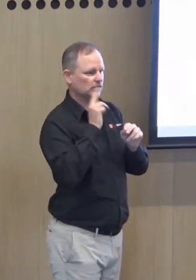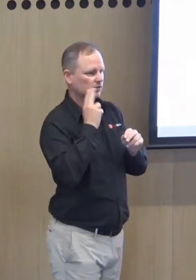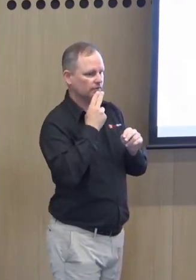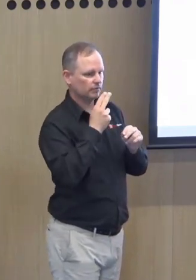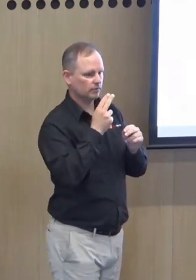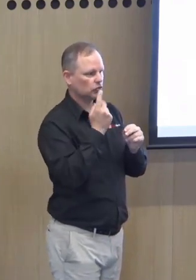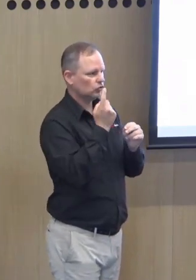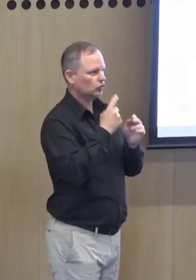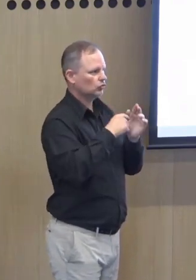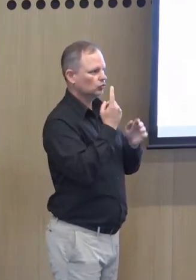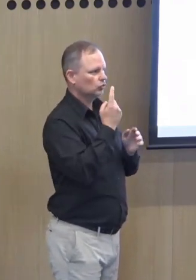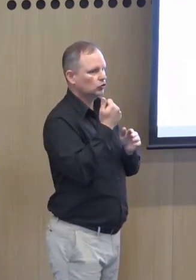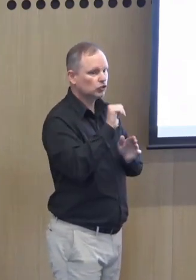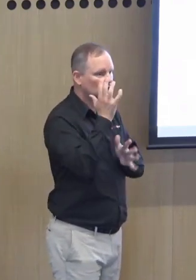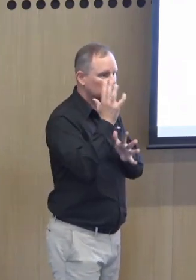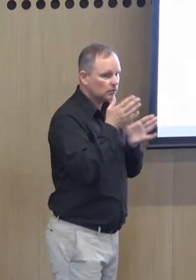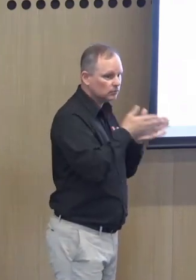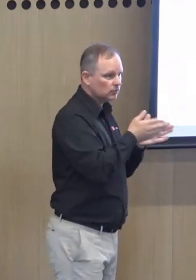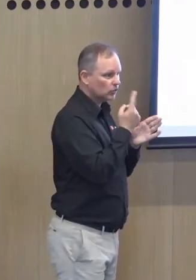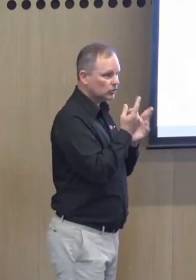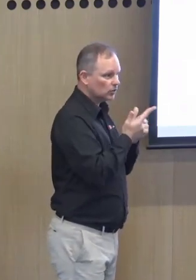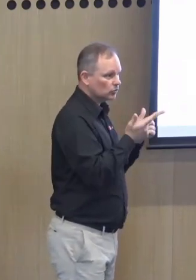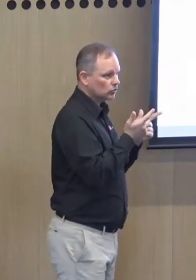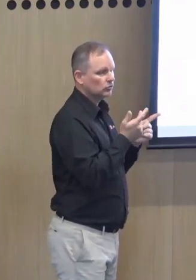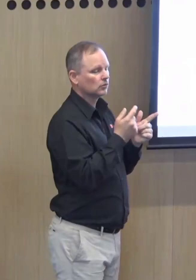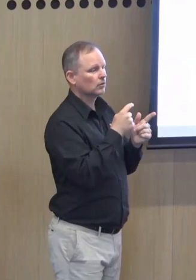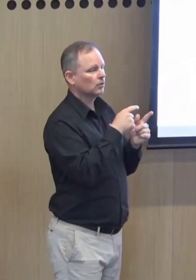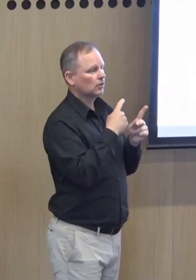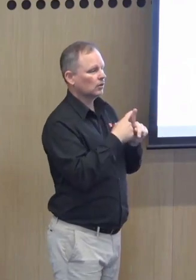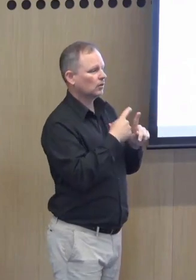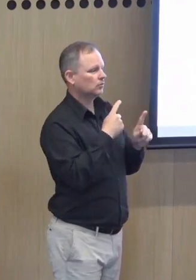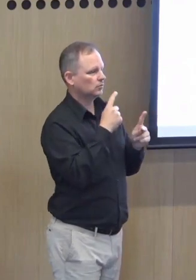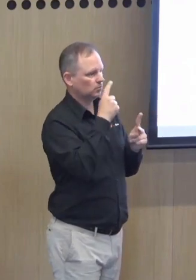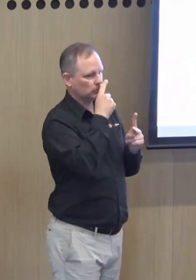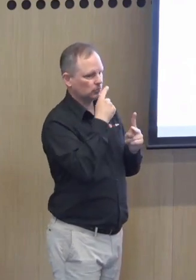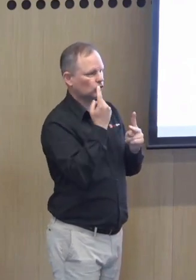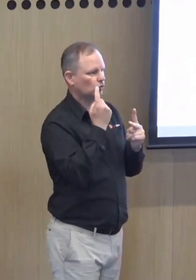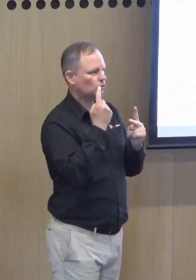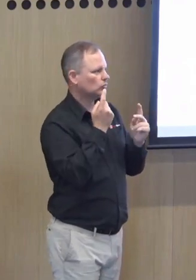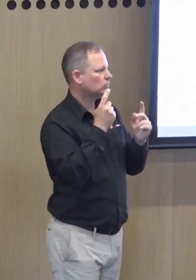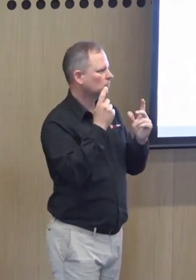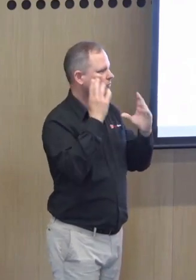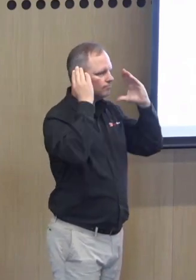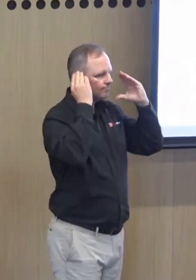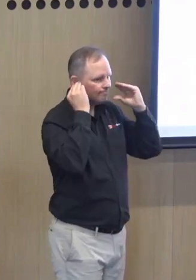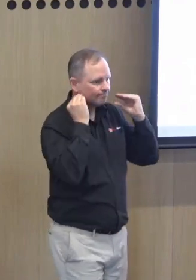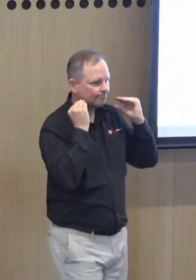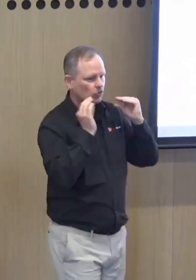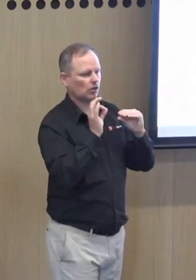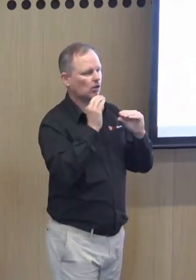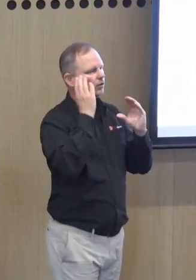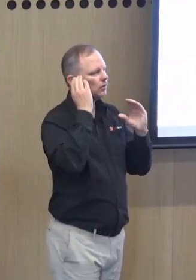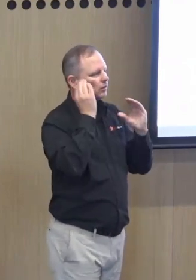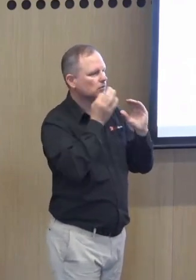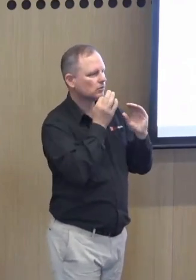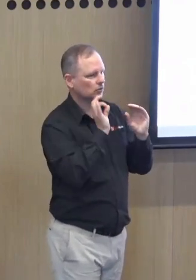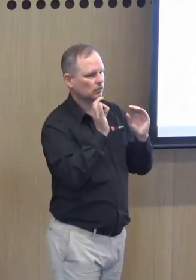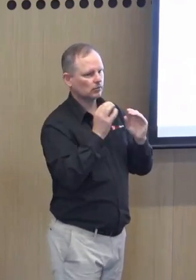The number of deaf people who use Auslan as their first language, or people who have hard of hearing,